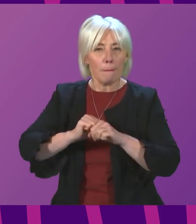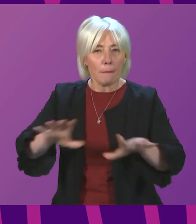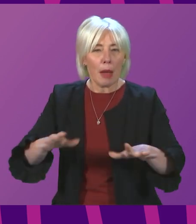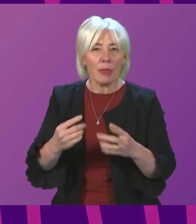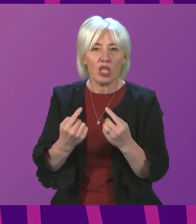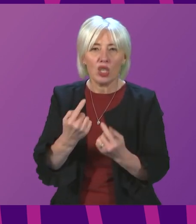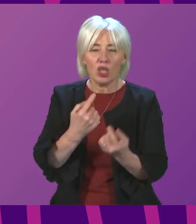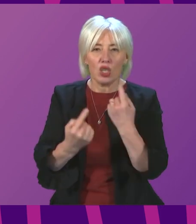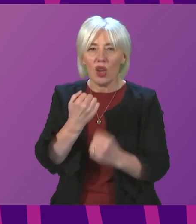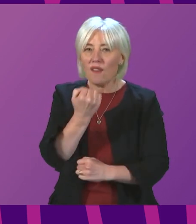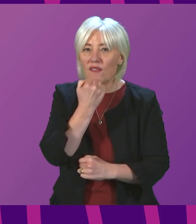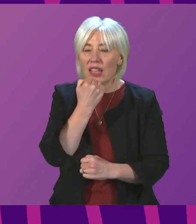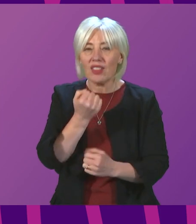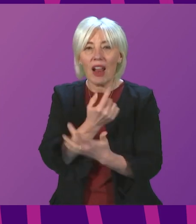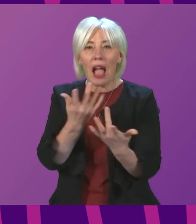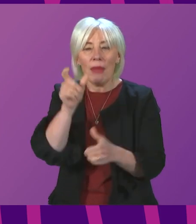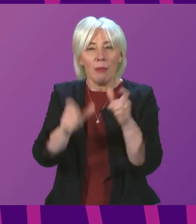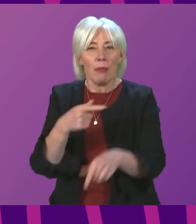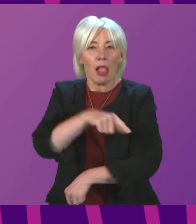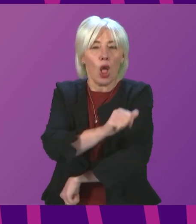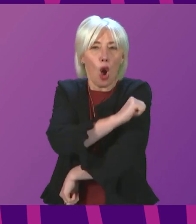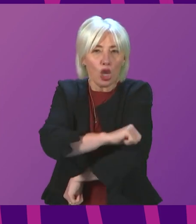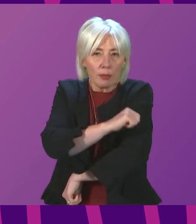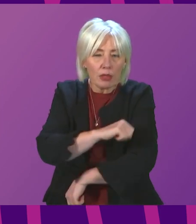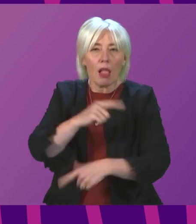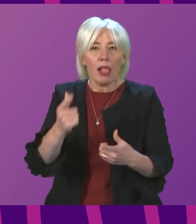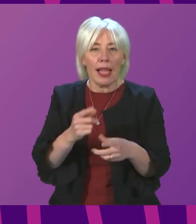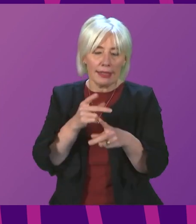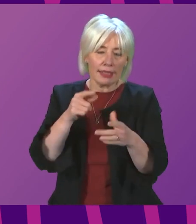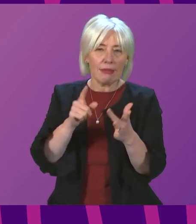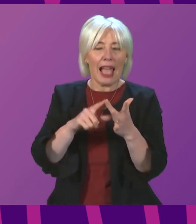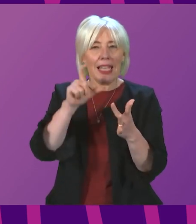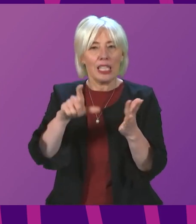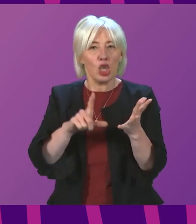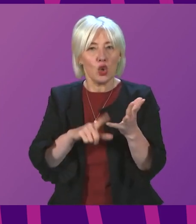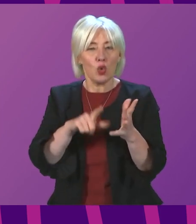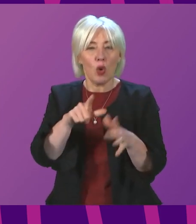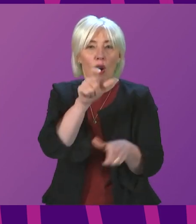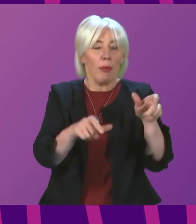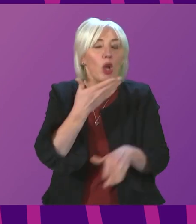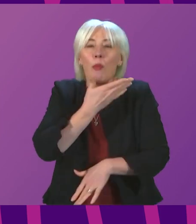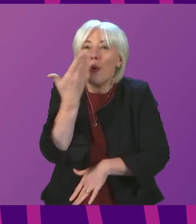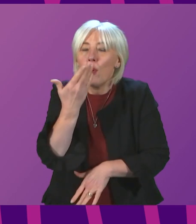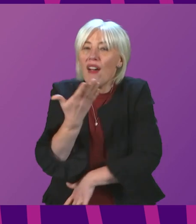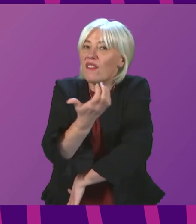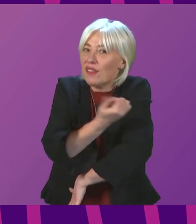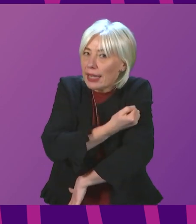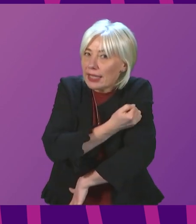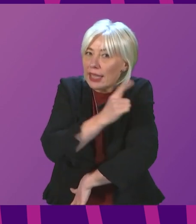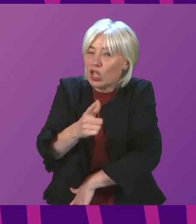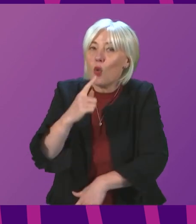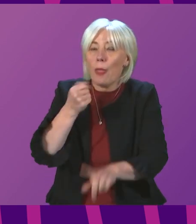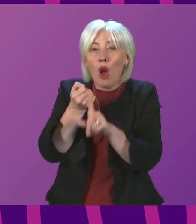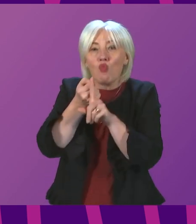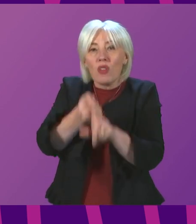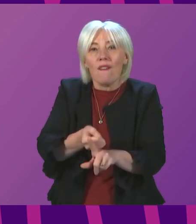for the numbers of those in hospital and in ICU as a result of COVID who are not vaccinated would help reinforce that message